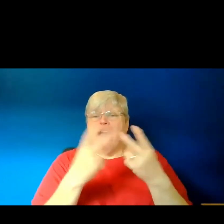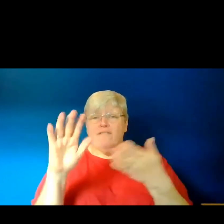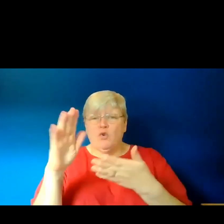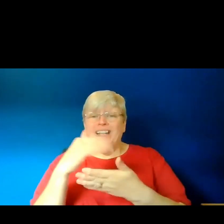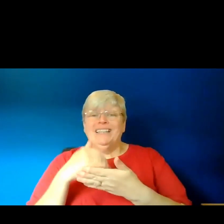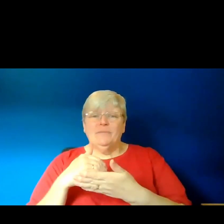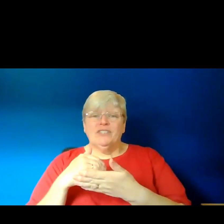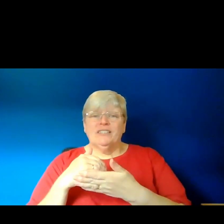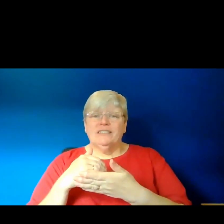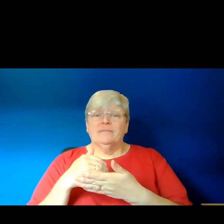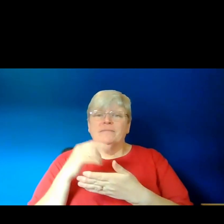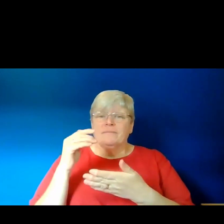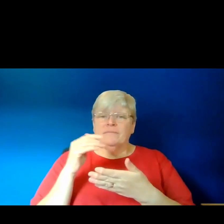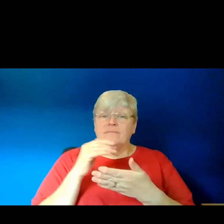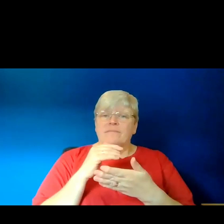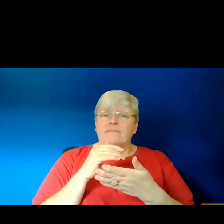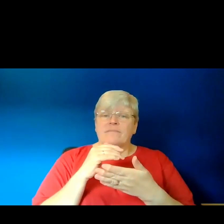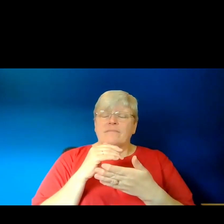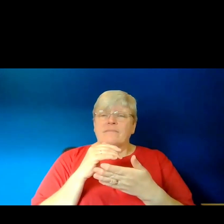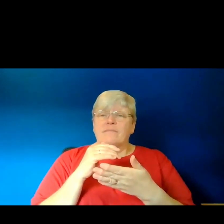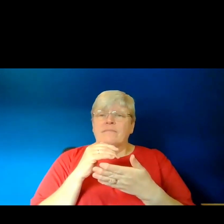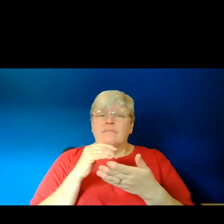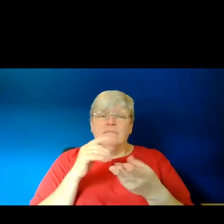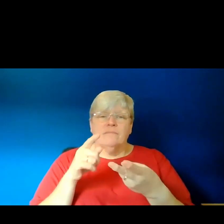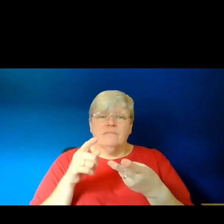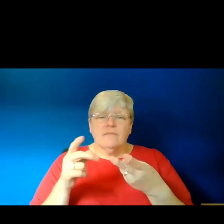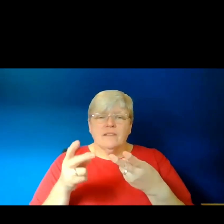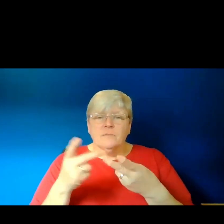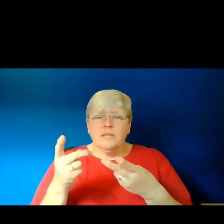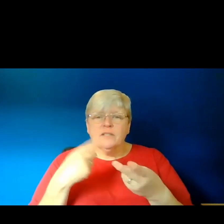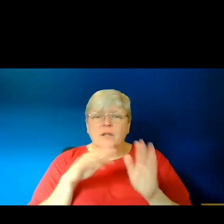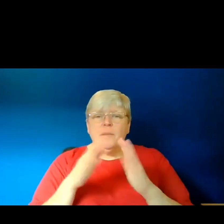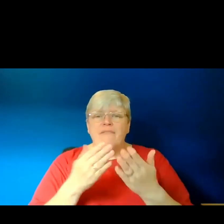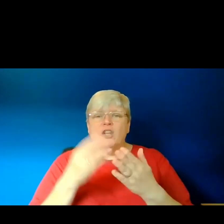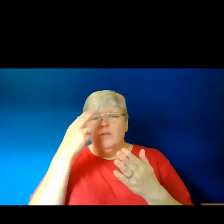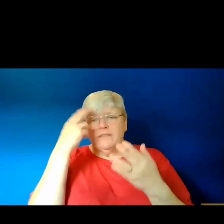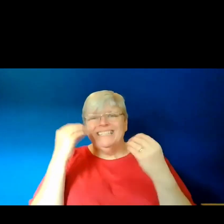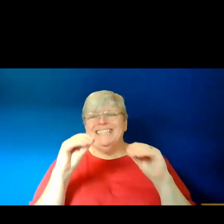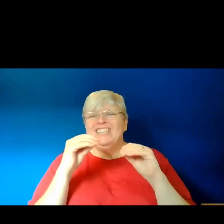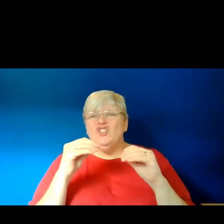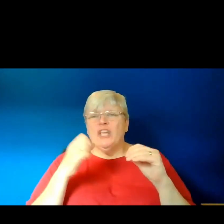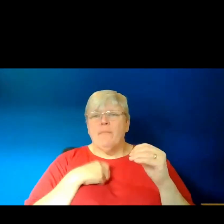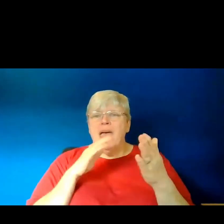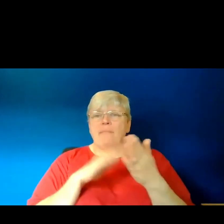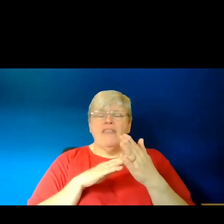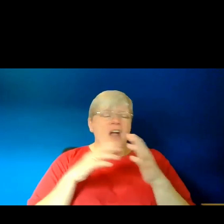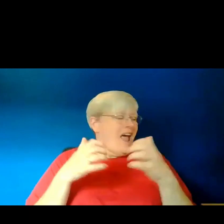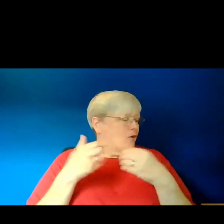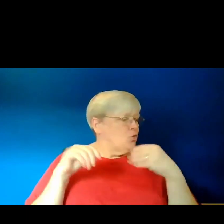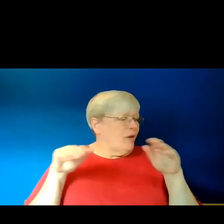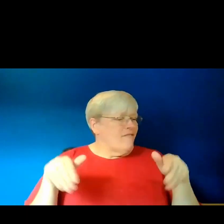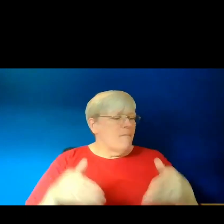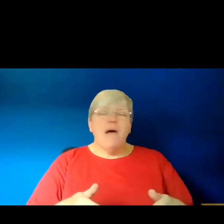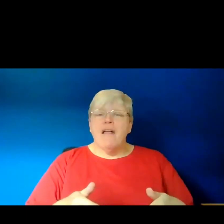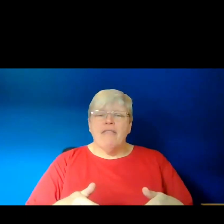Worsan Shaya, who has a pamphlet called Teaching My Mother How to Give Birth, and Malaika